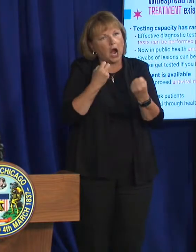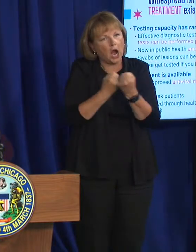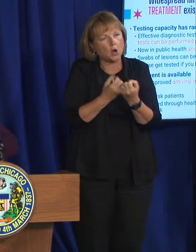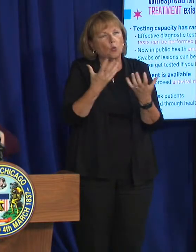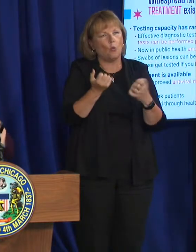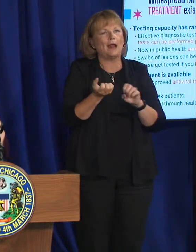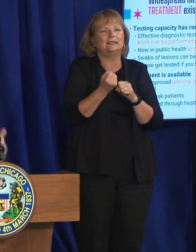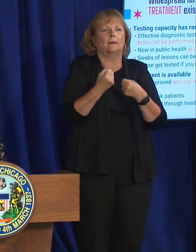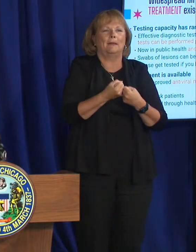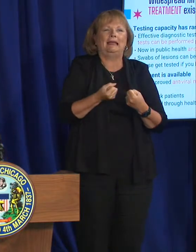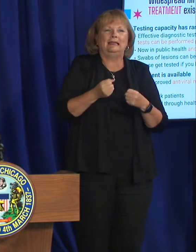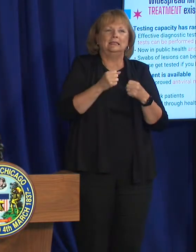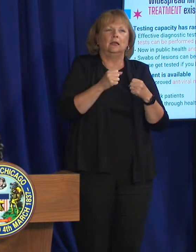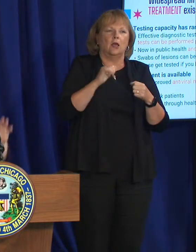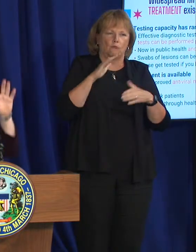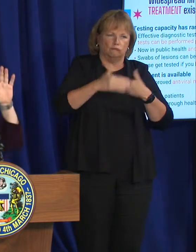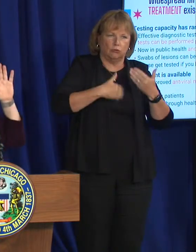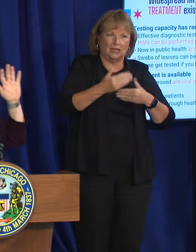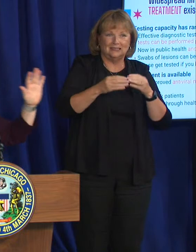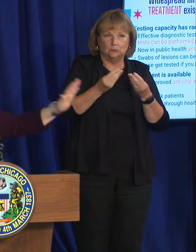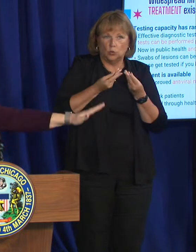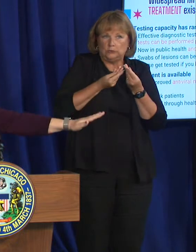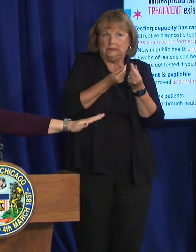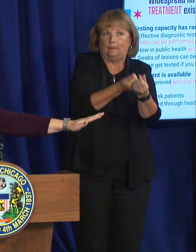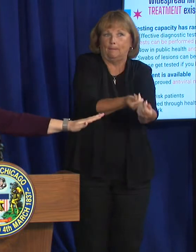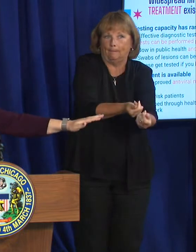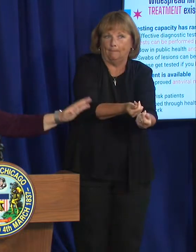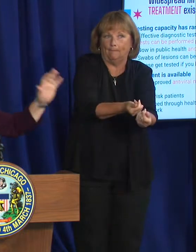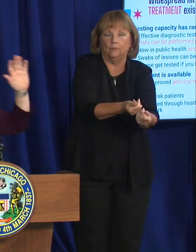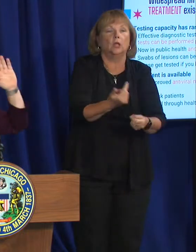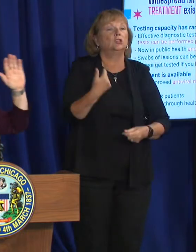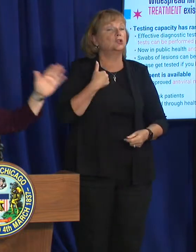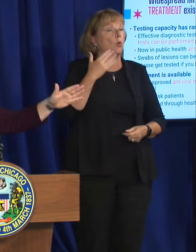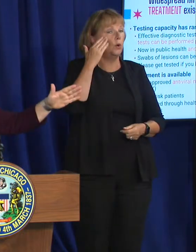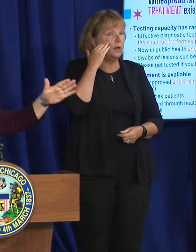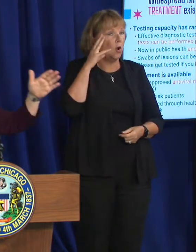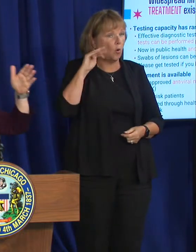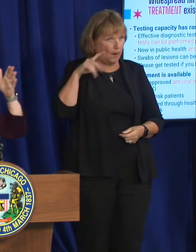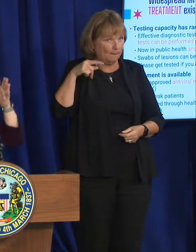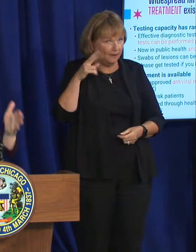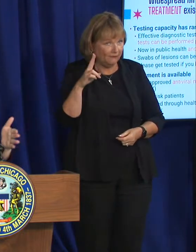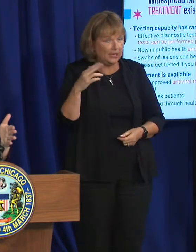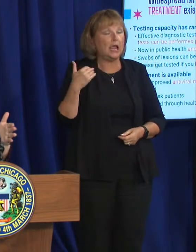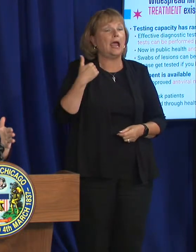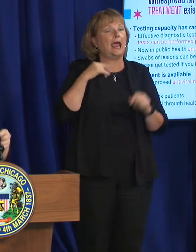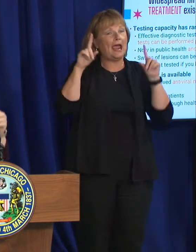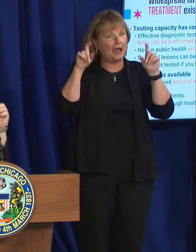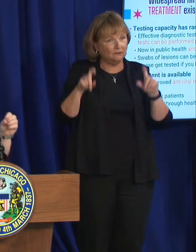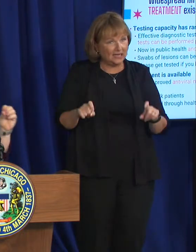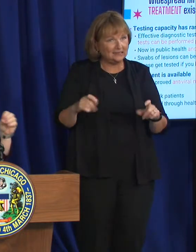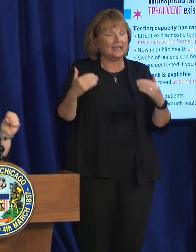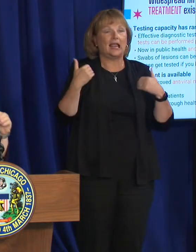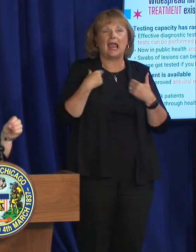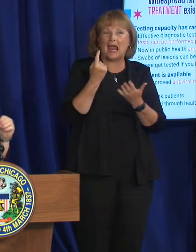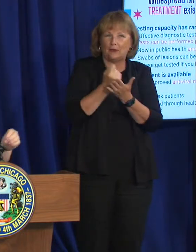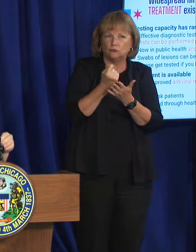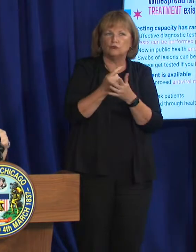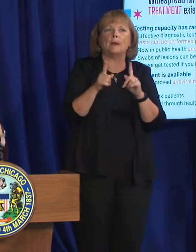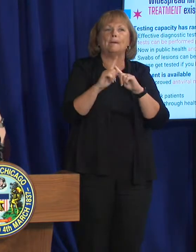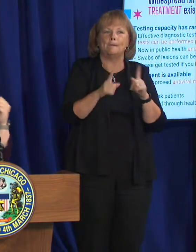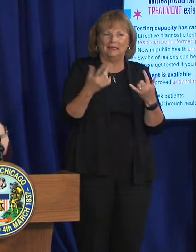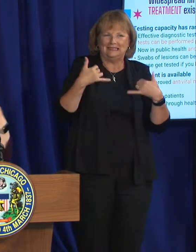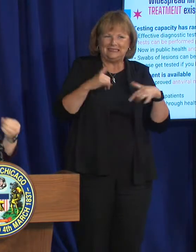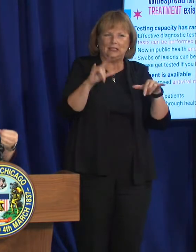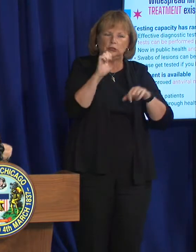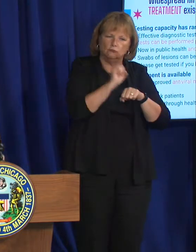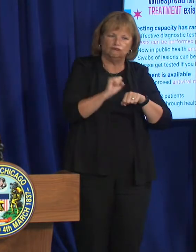this. So I just want you to know, we know about this virus. There's testing and there is treatment, but there is still work to go